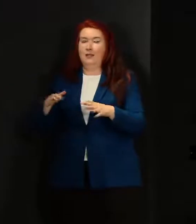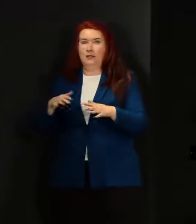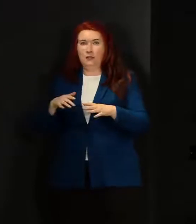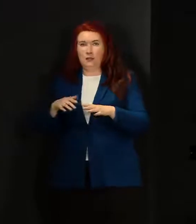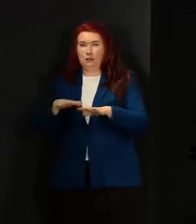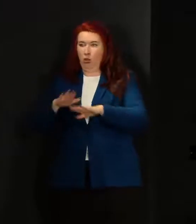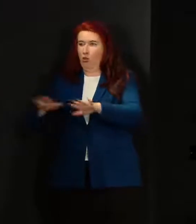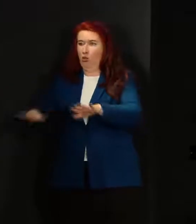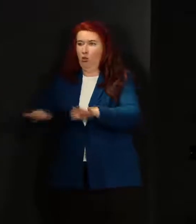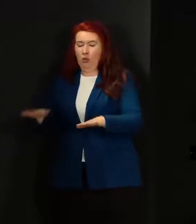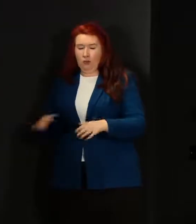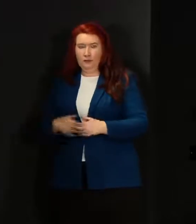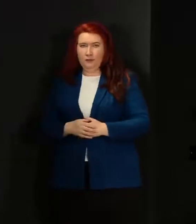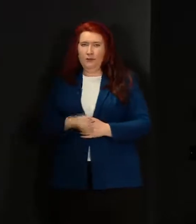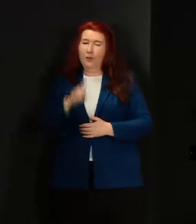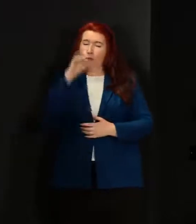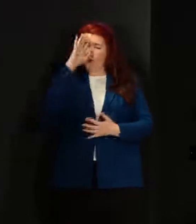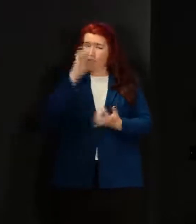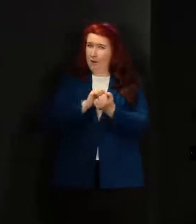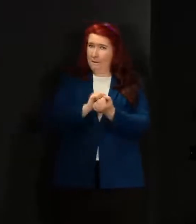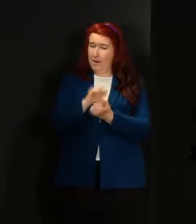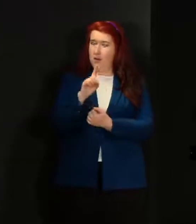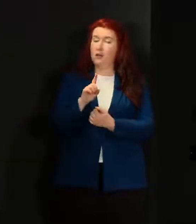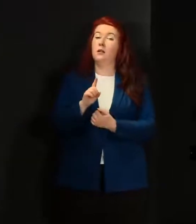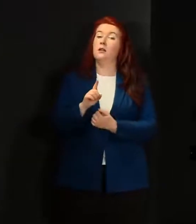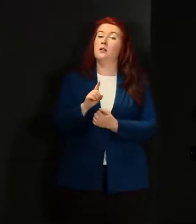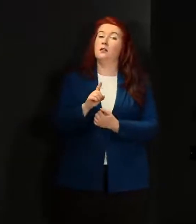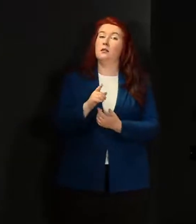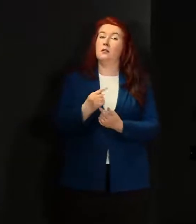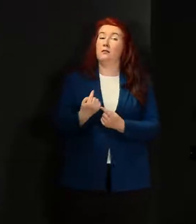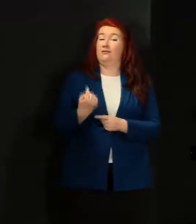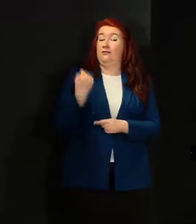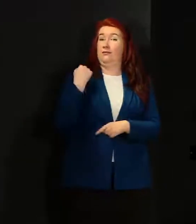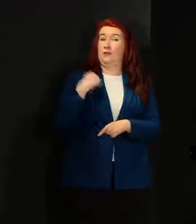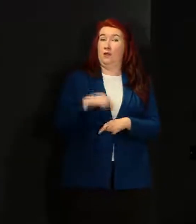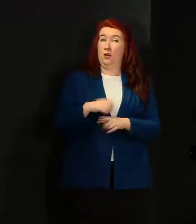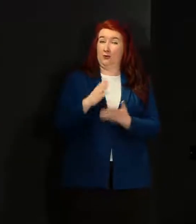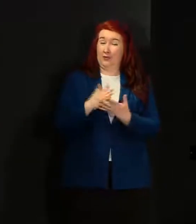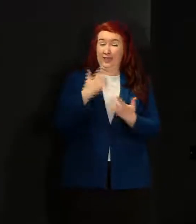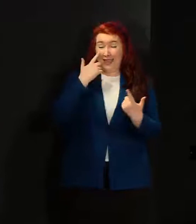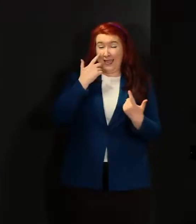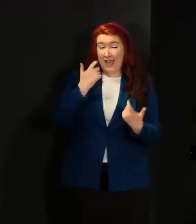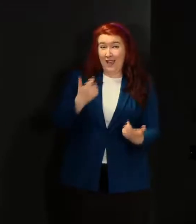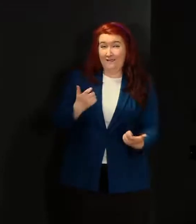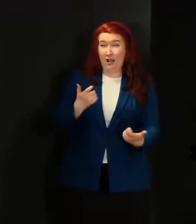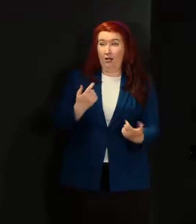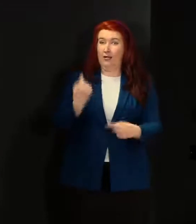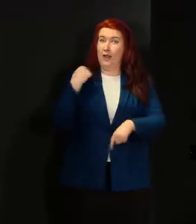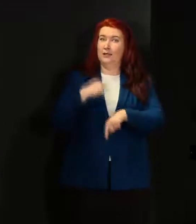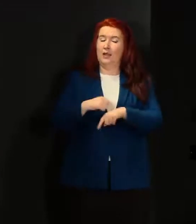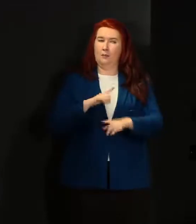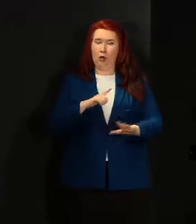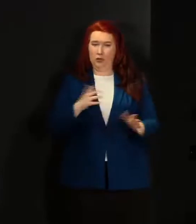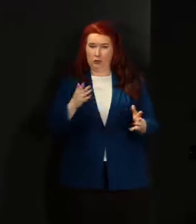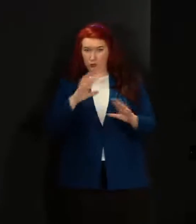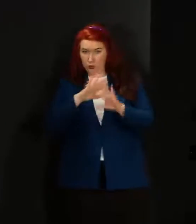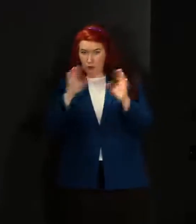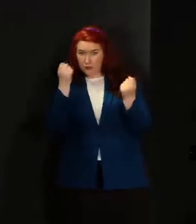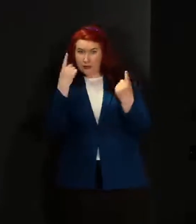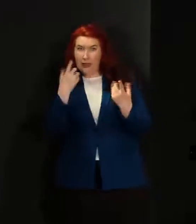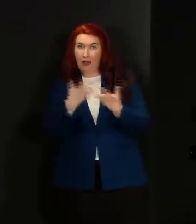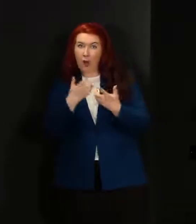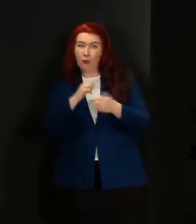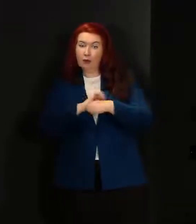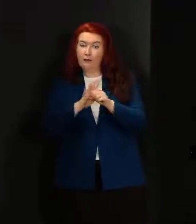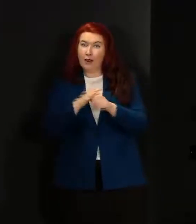surfaces let's remember though that even when we were ultra cautious in that period because we didn't understand the virus